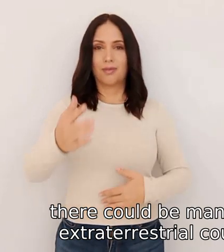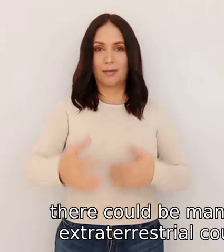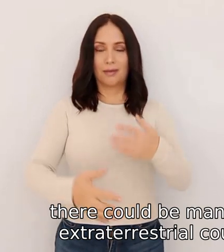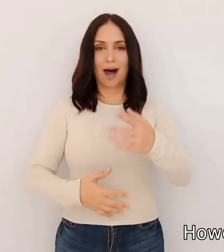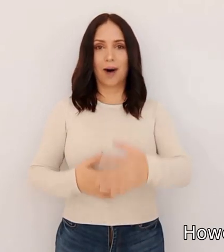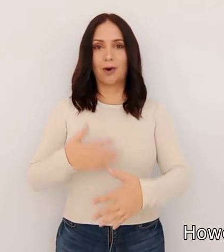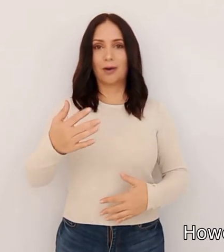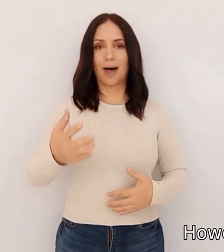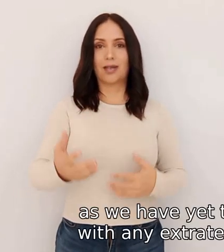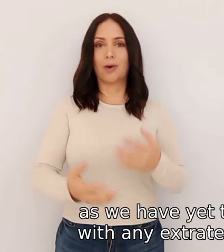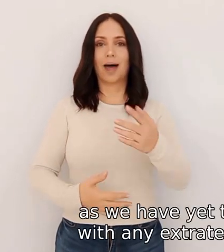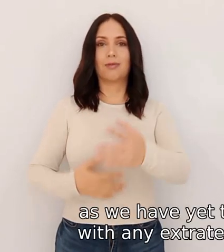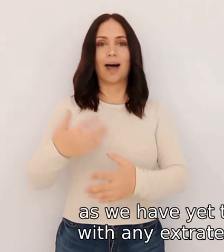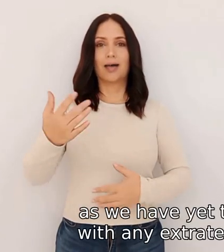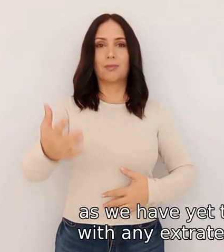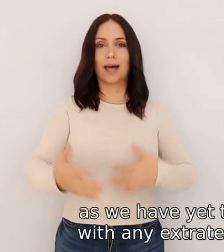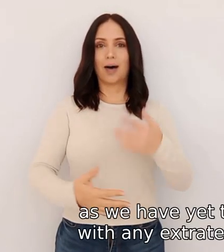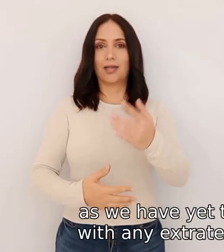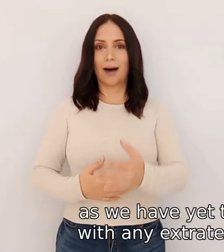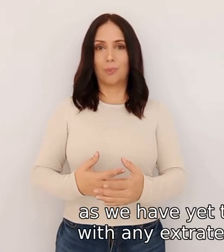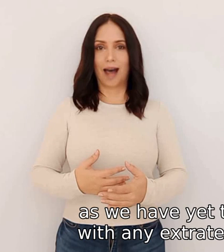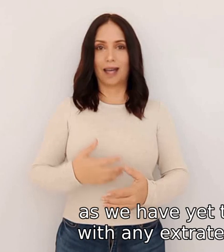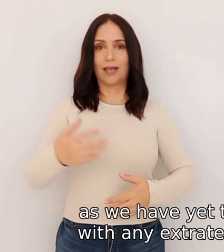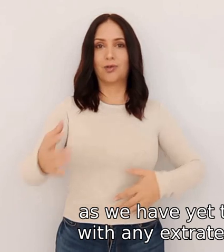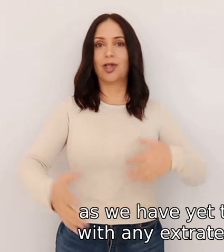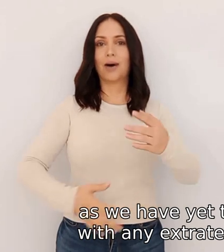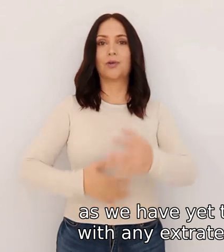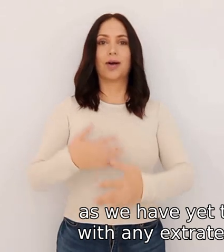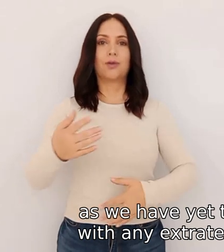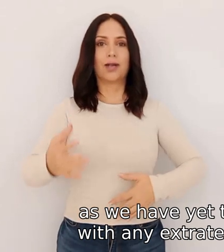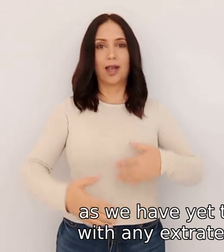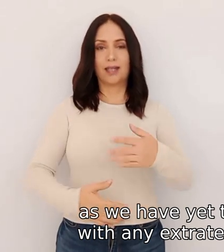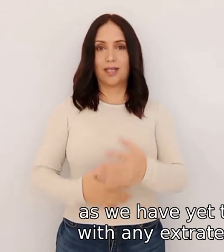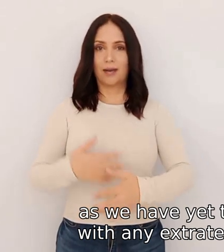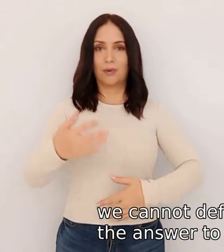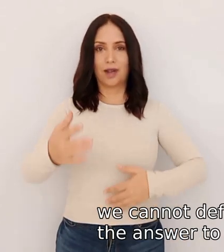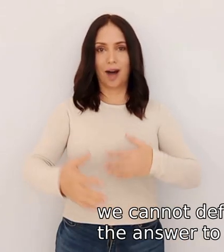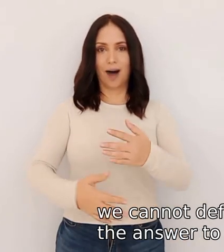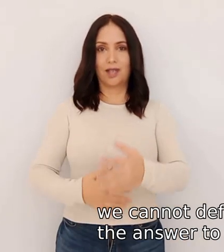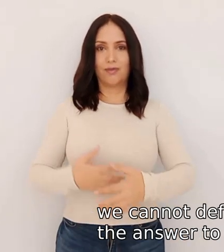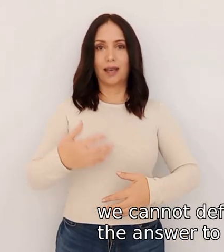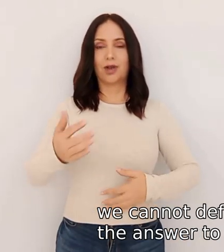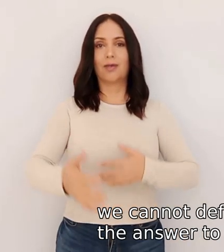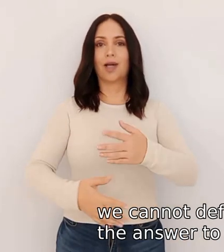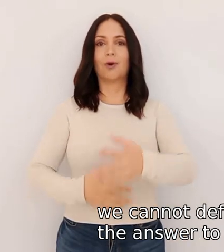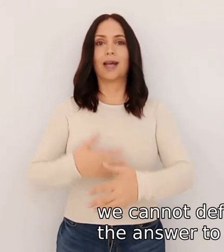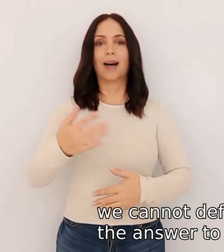however as we have yet to make contact with any extraterrestrial species we cannot definitively know the